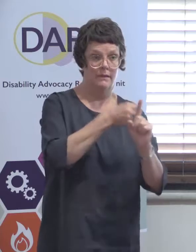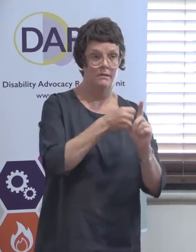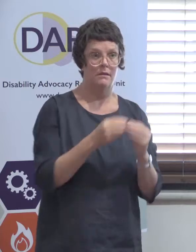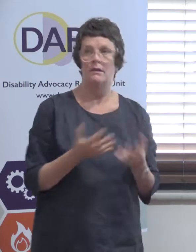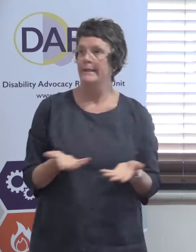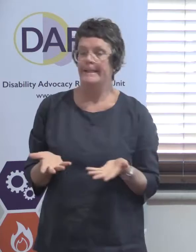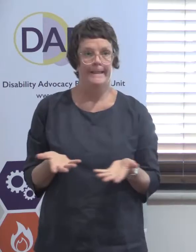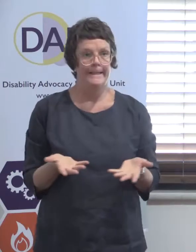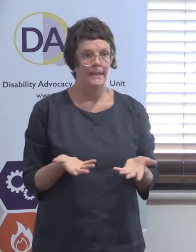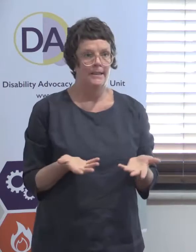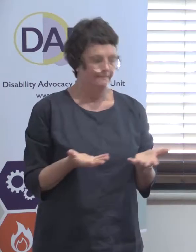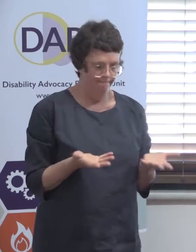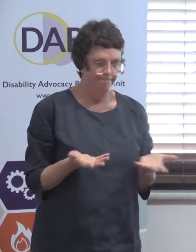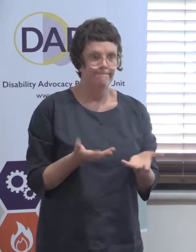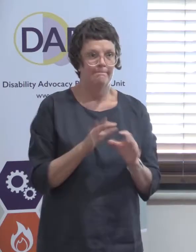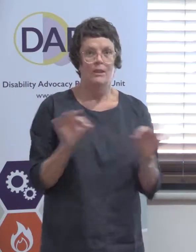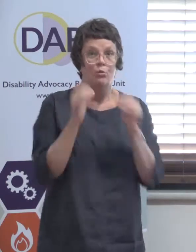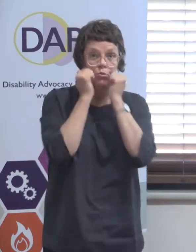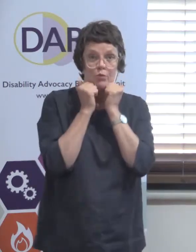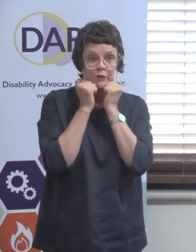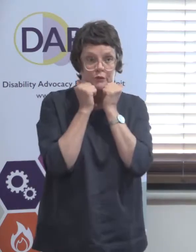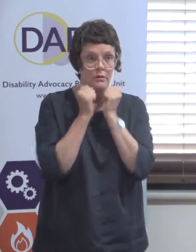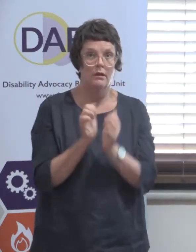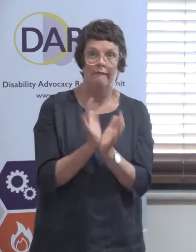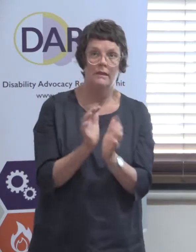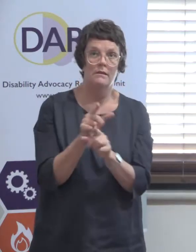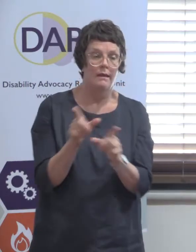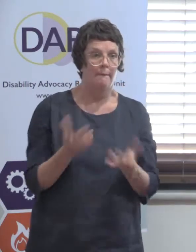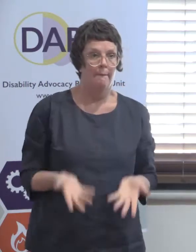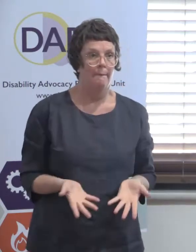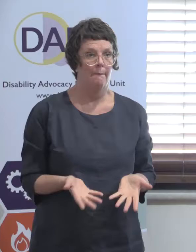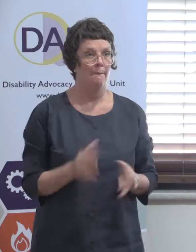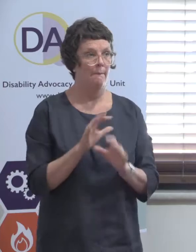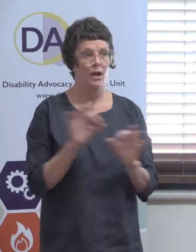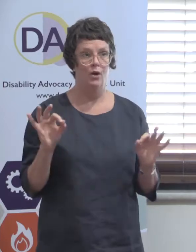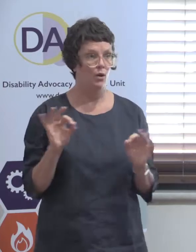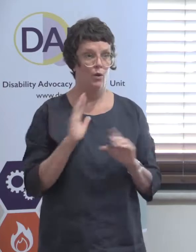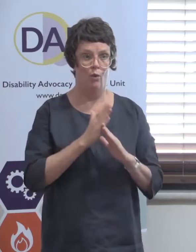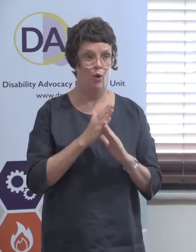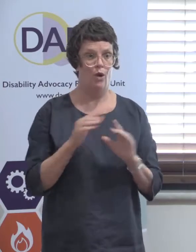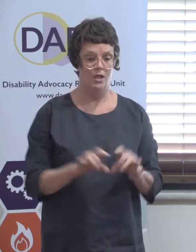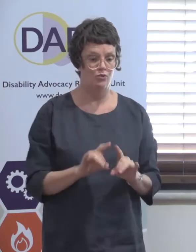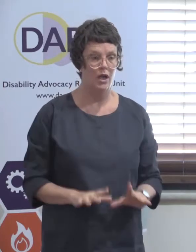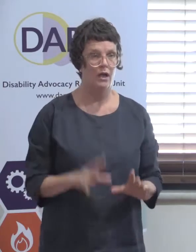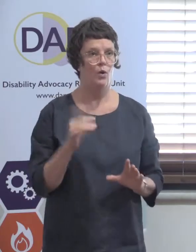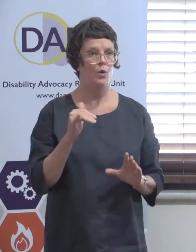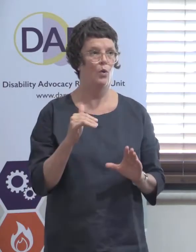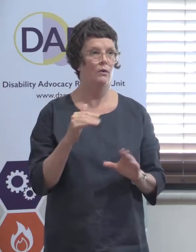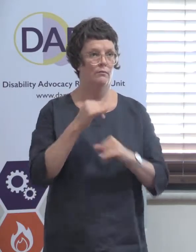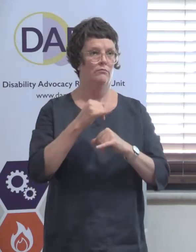we had nothing that, there was no proof, there was no proof either that had been, there had been no work done either in Australia or internationally